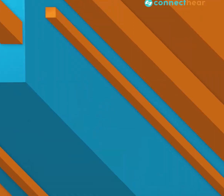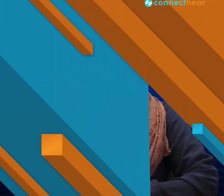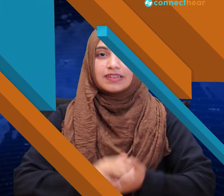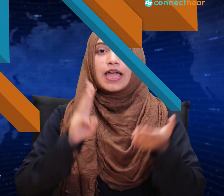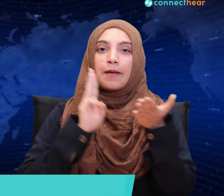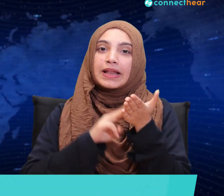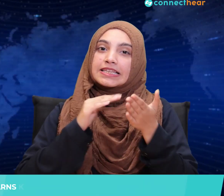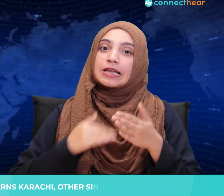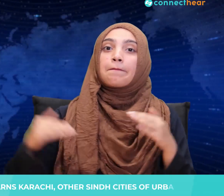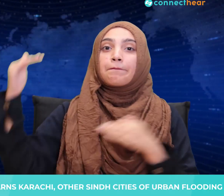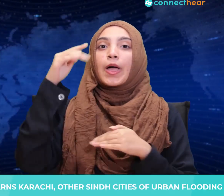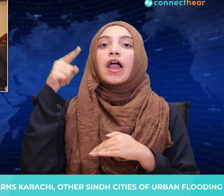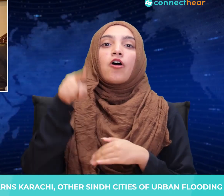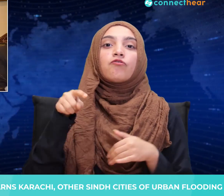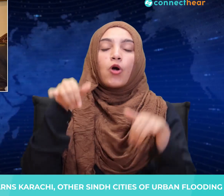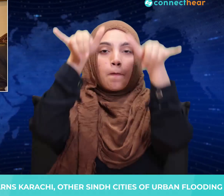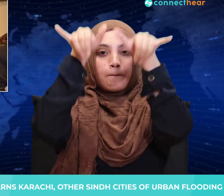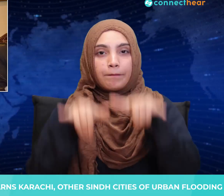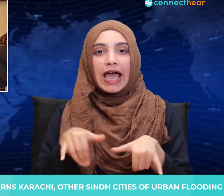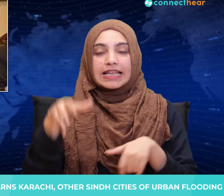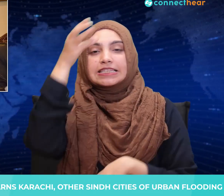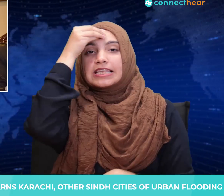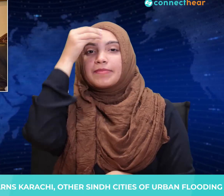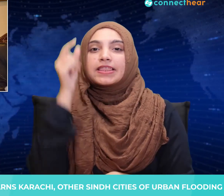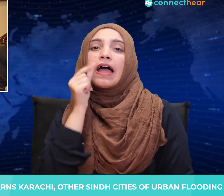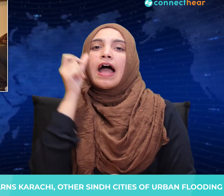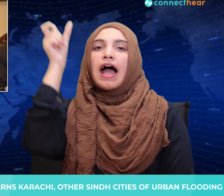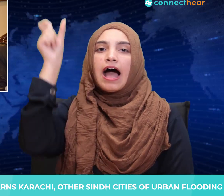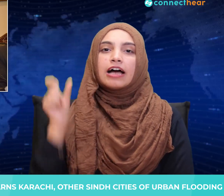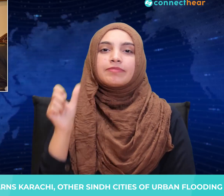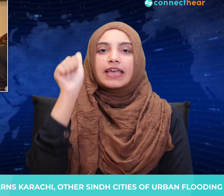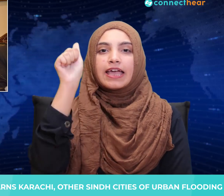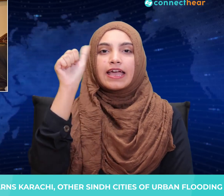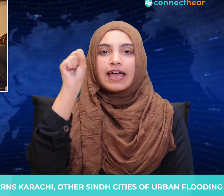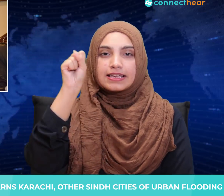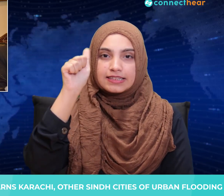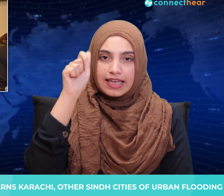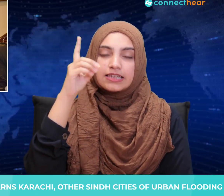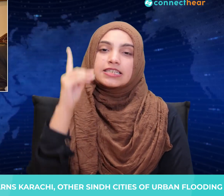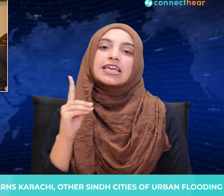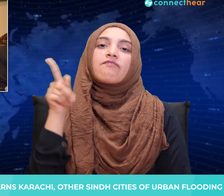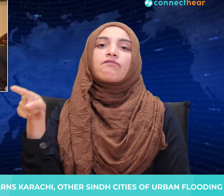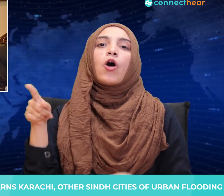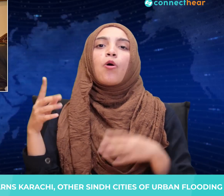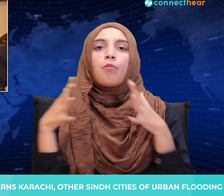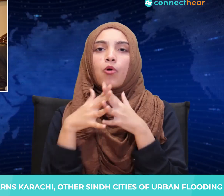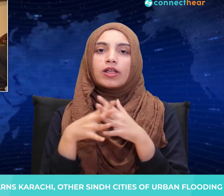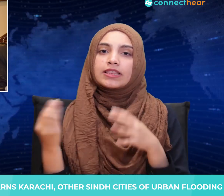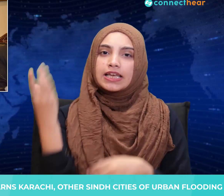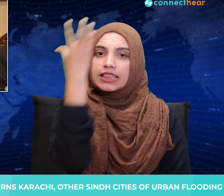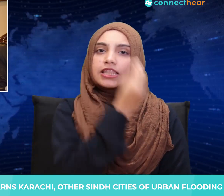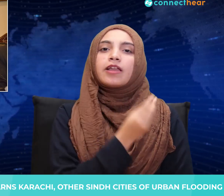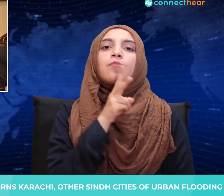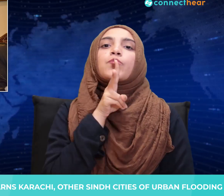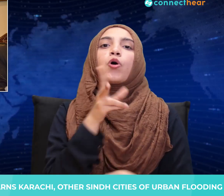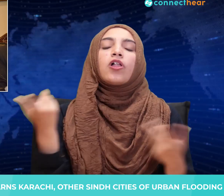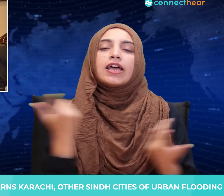Minister for Planning and Development Asad Umar on Wednesday said that 35%